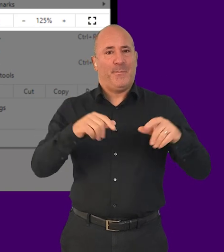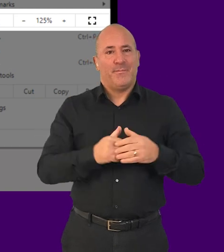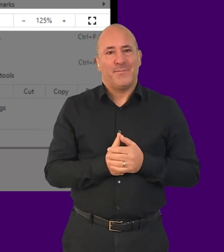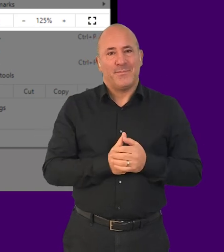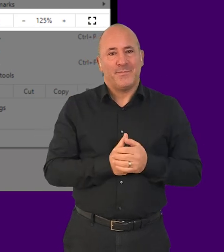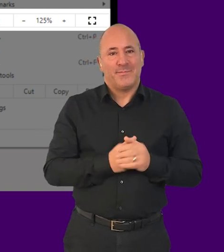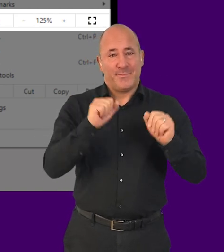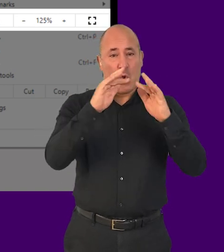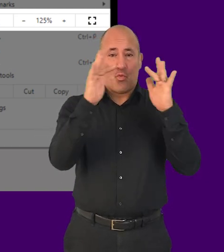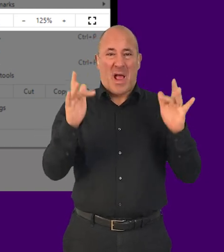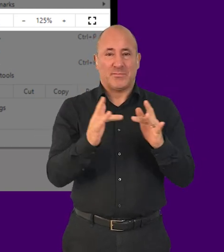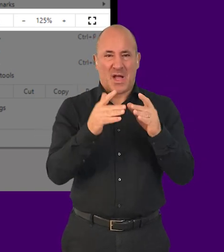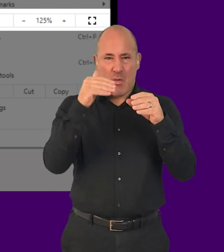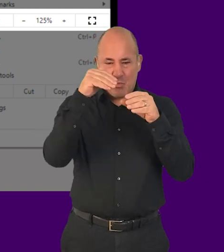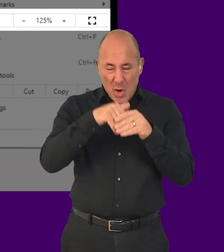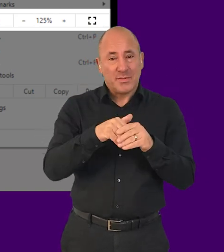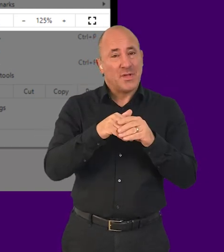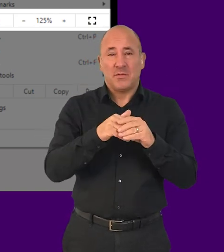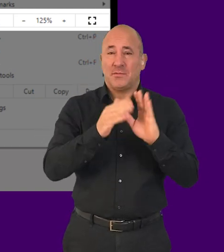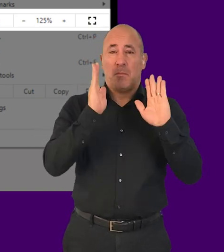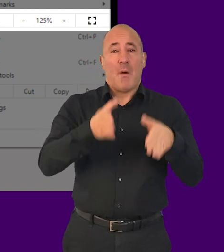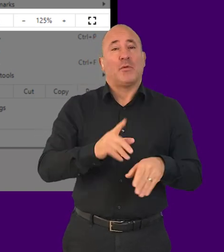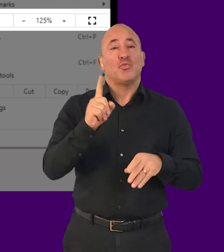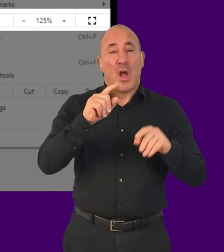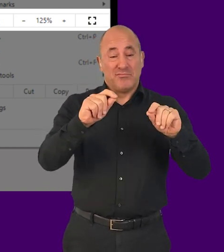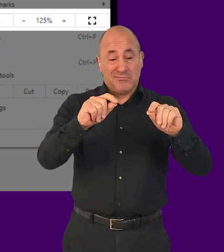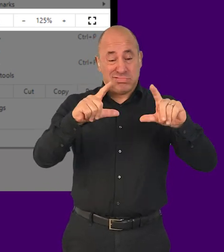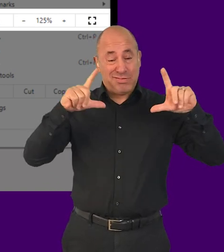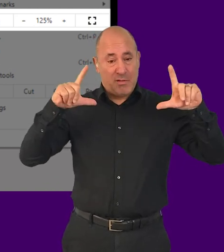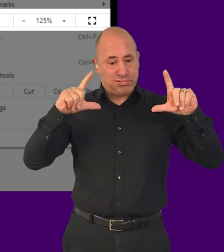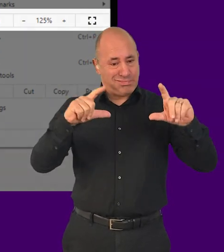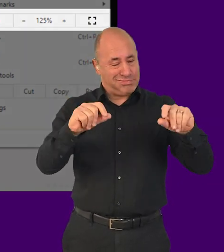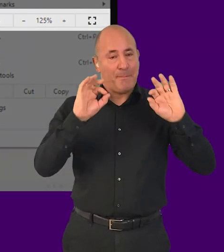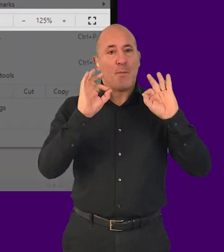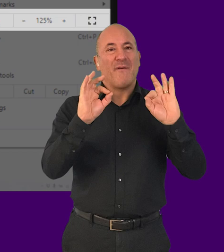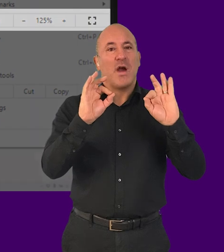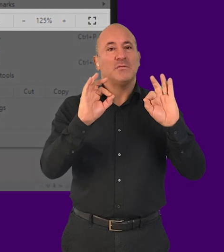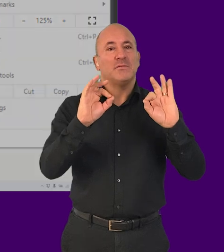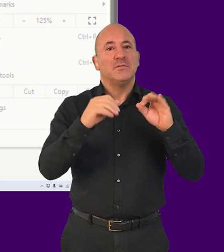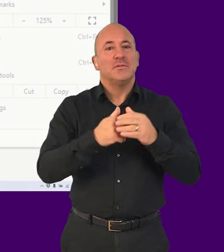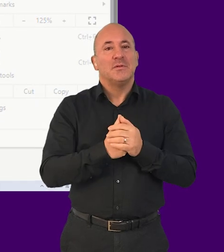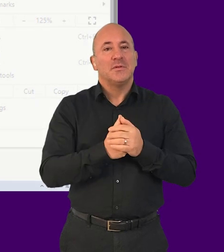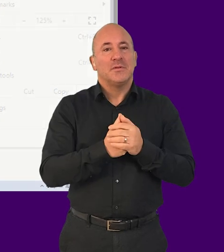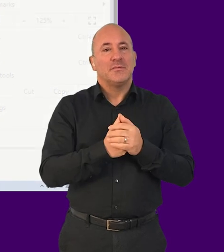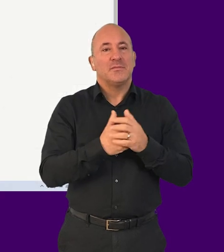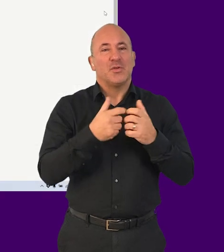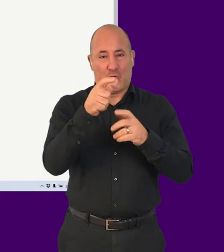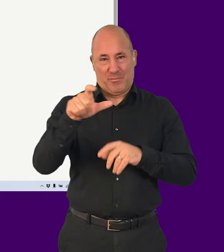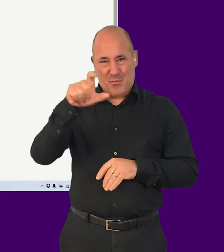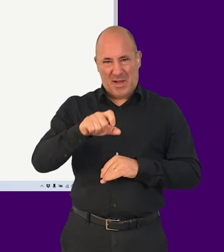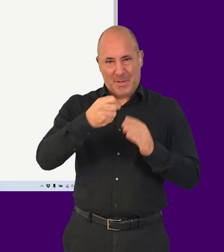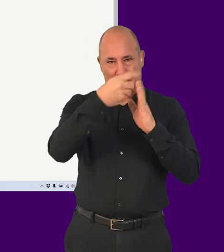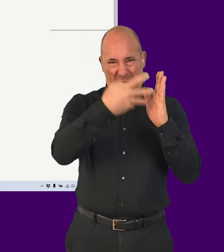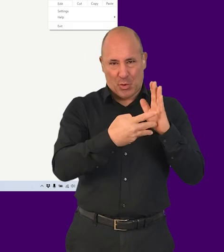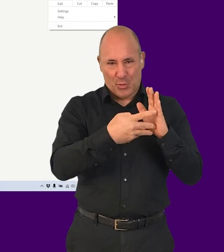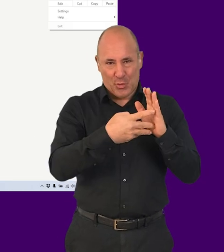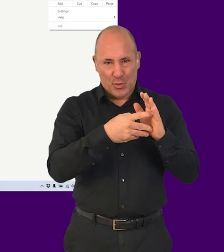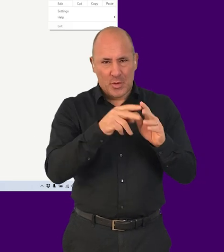The content on your website must resize and reflow as people zoom in. Open your browser menu, find the zoom